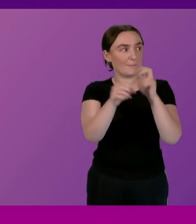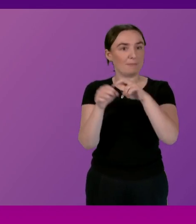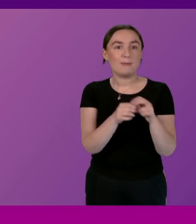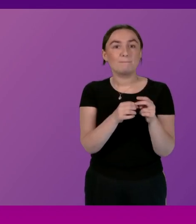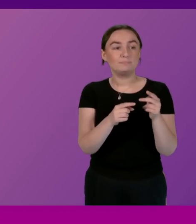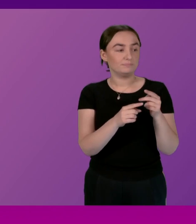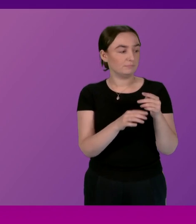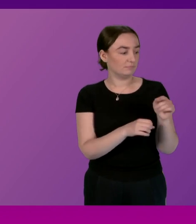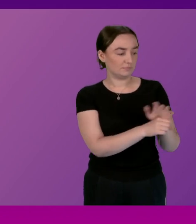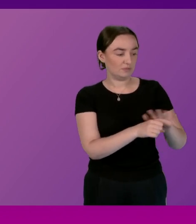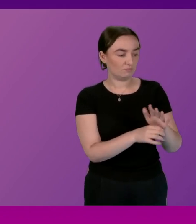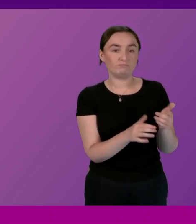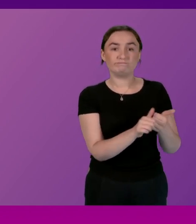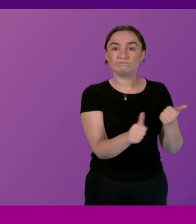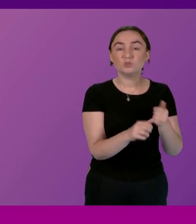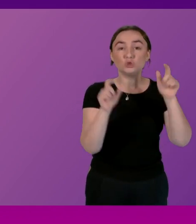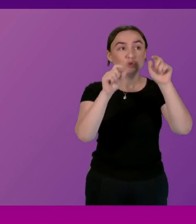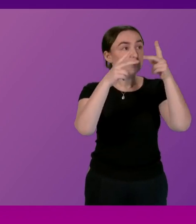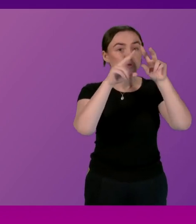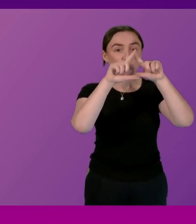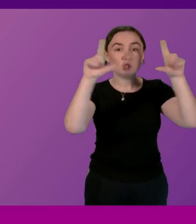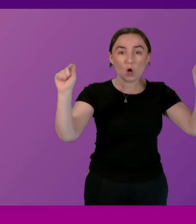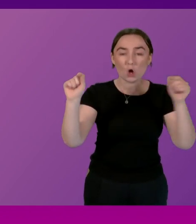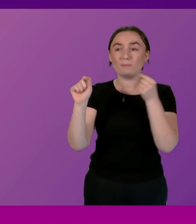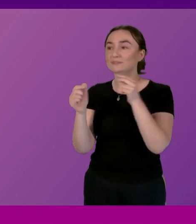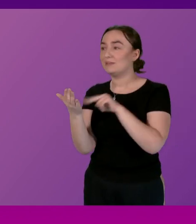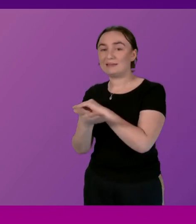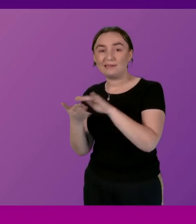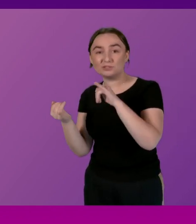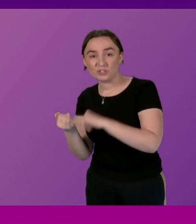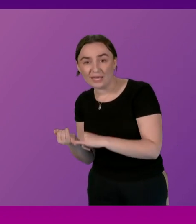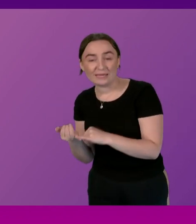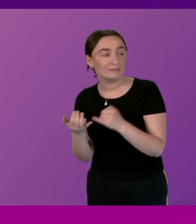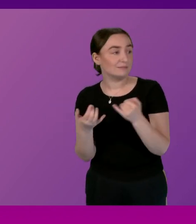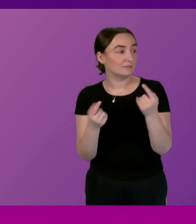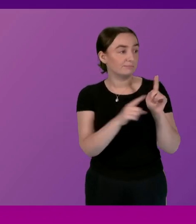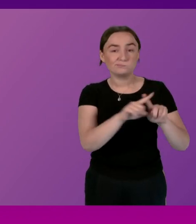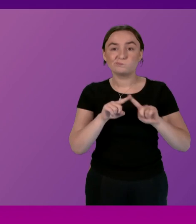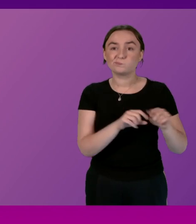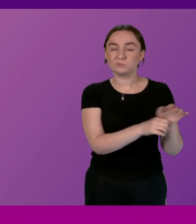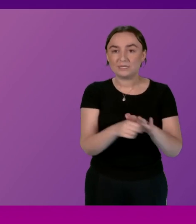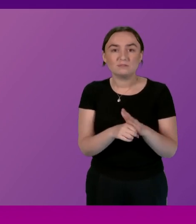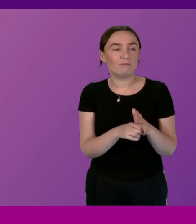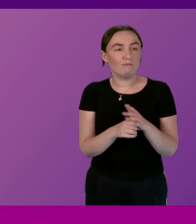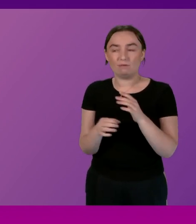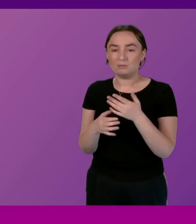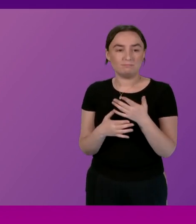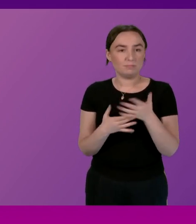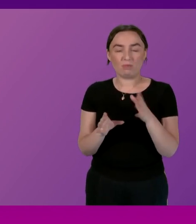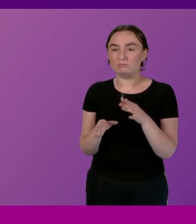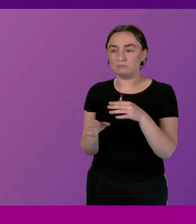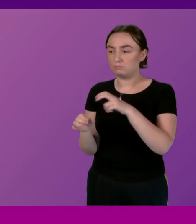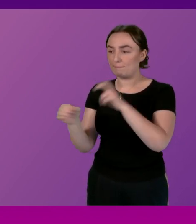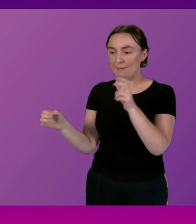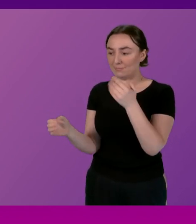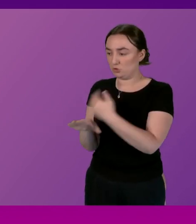host of sectors from retail to the NHS to many other sectors and that's why it was important for me and the programme for